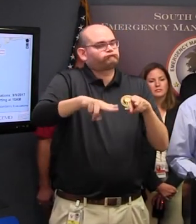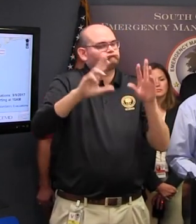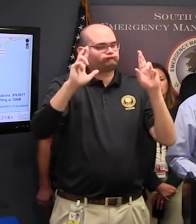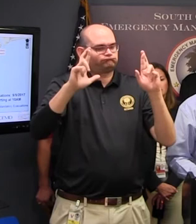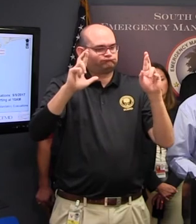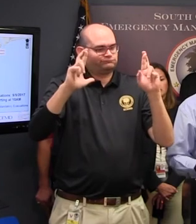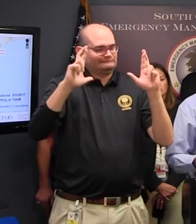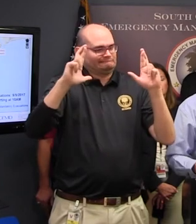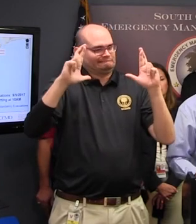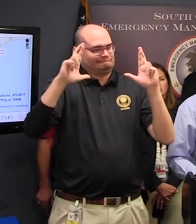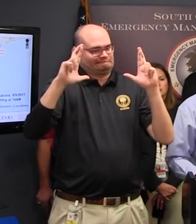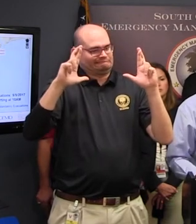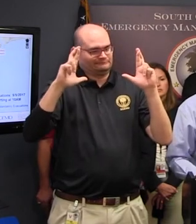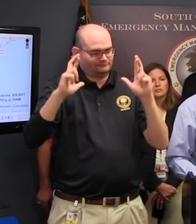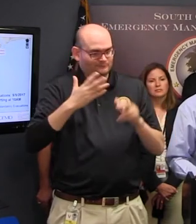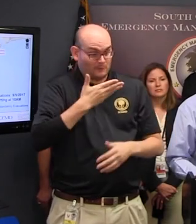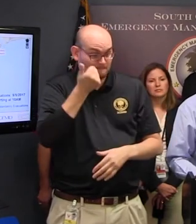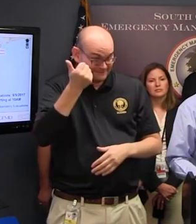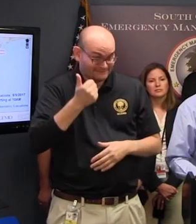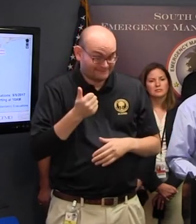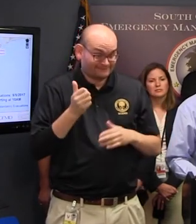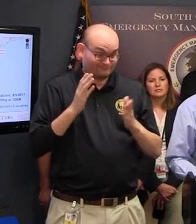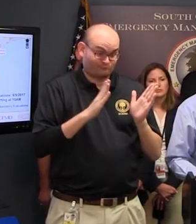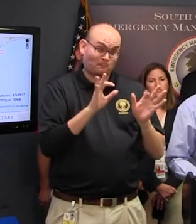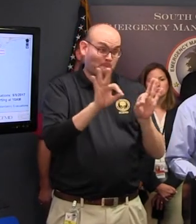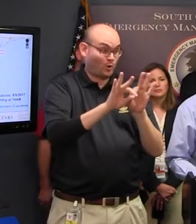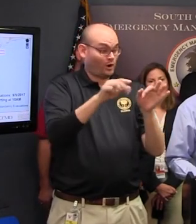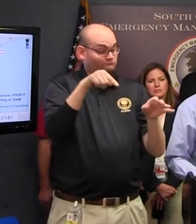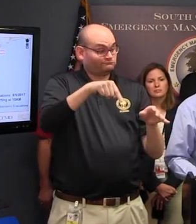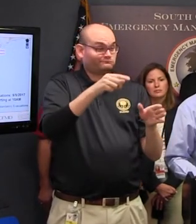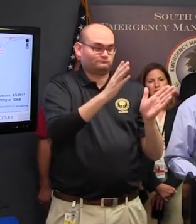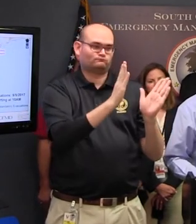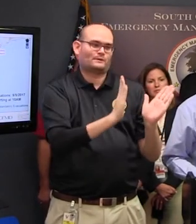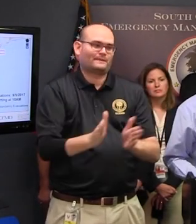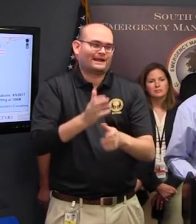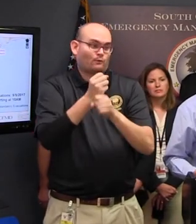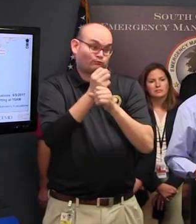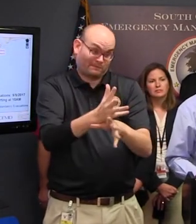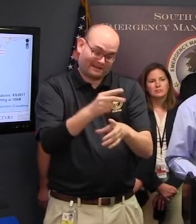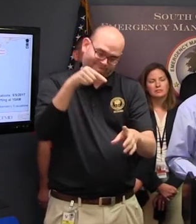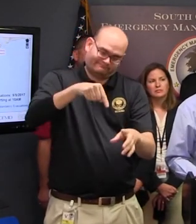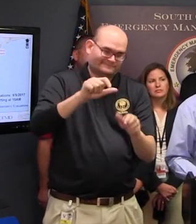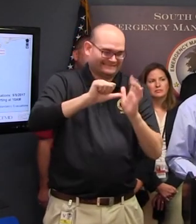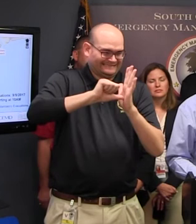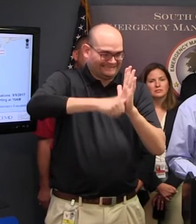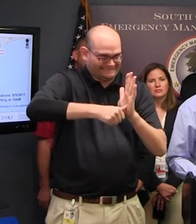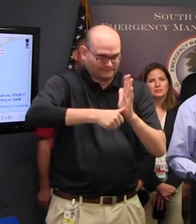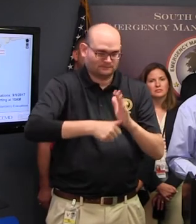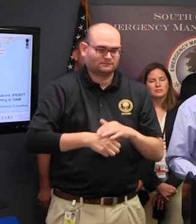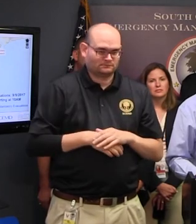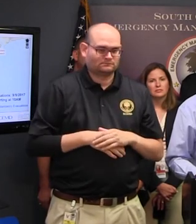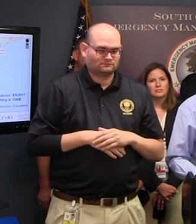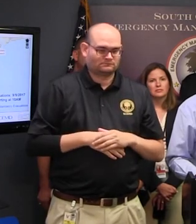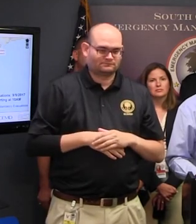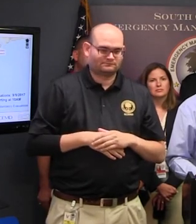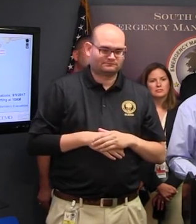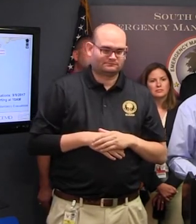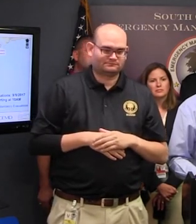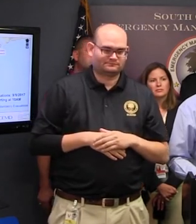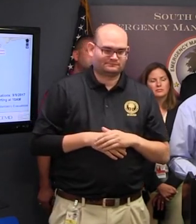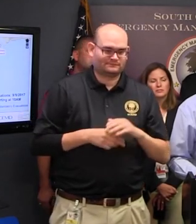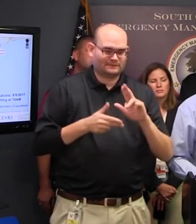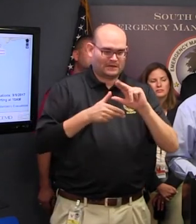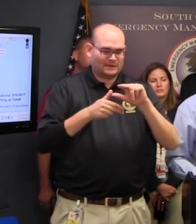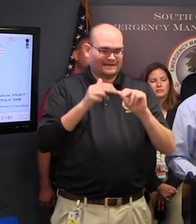worst And the hurricane seems to be going away from us But that doesn't mean it's going to keep going